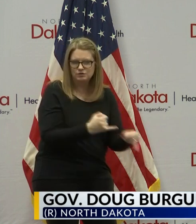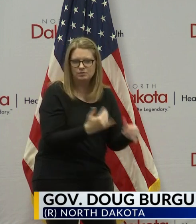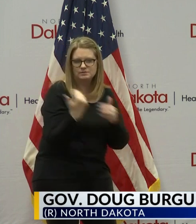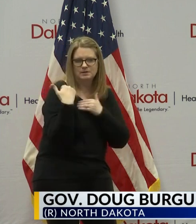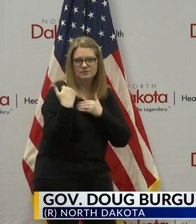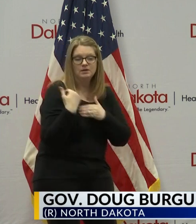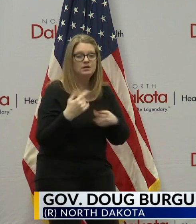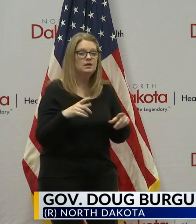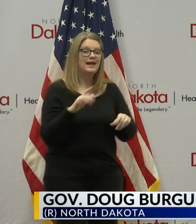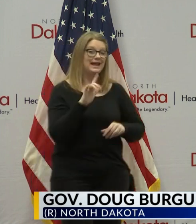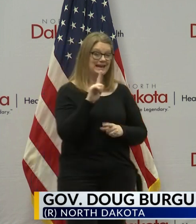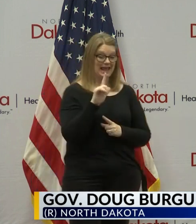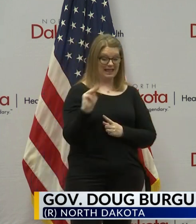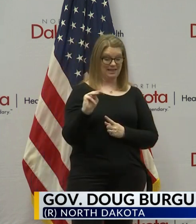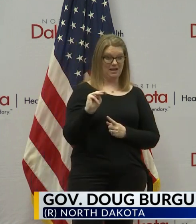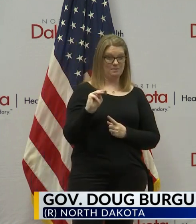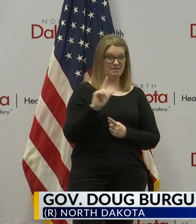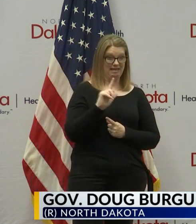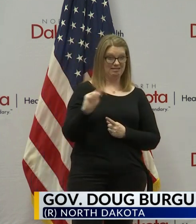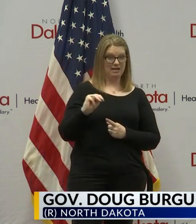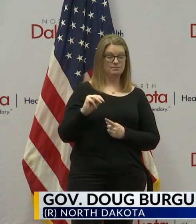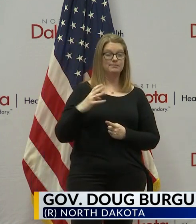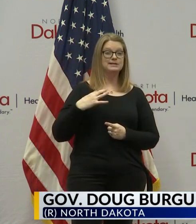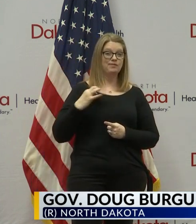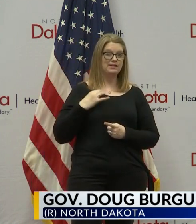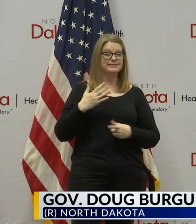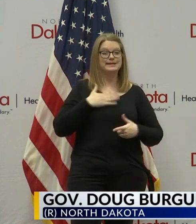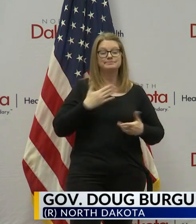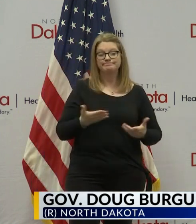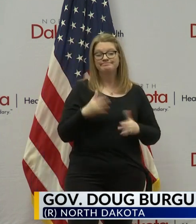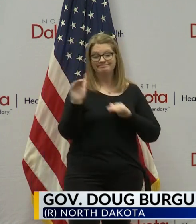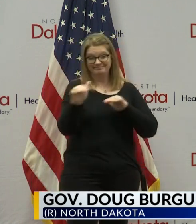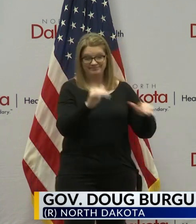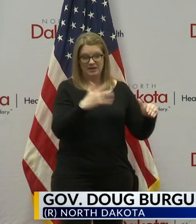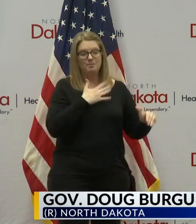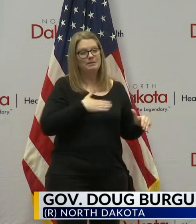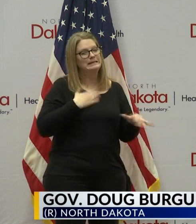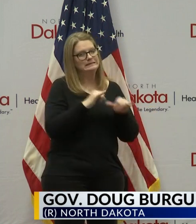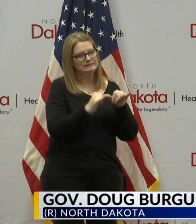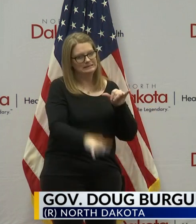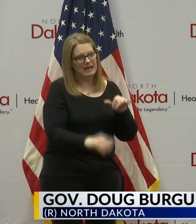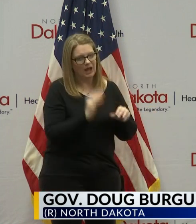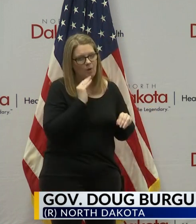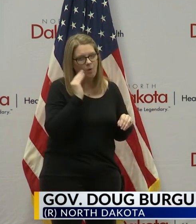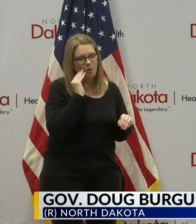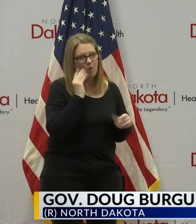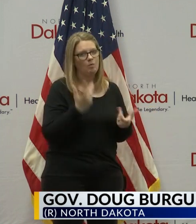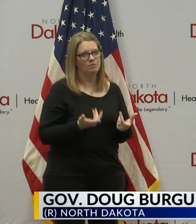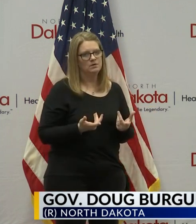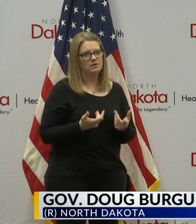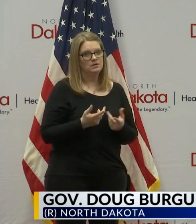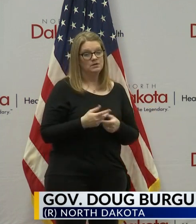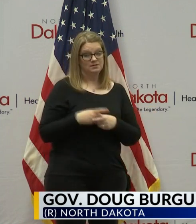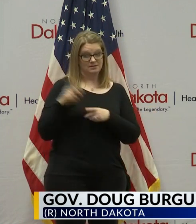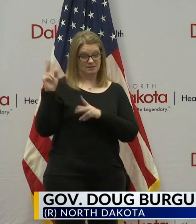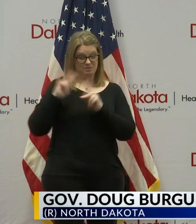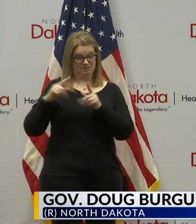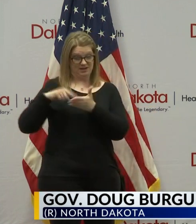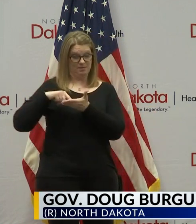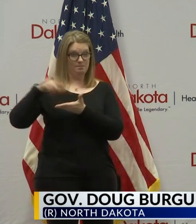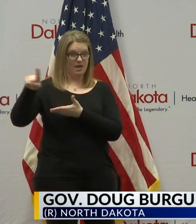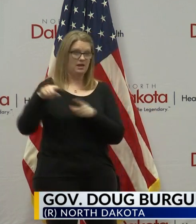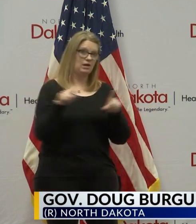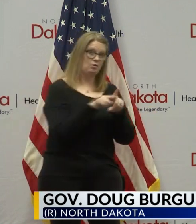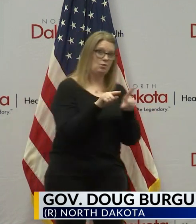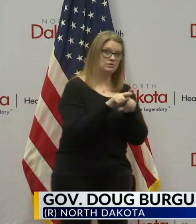has also asked their employees voluntarily to stay home as well. So, we think that between their employer who's paying them and